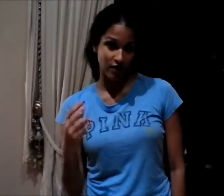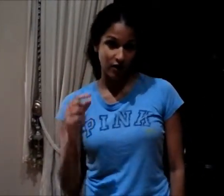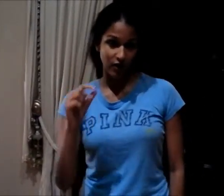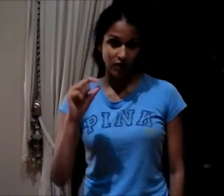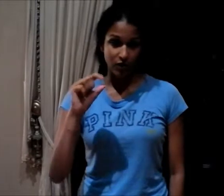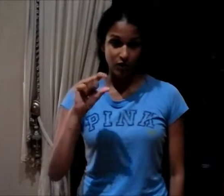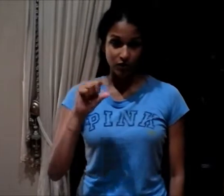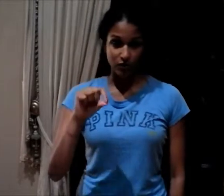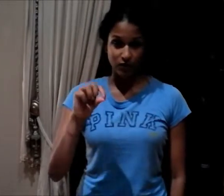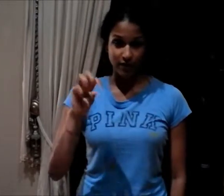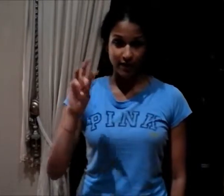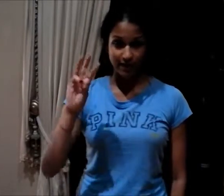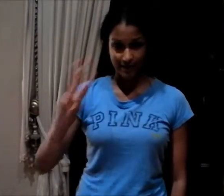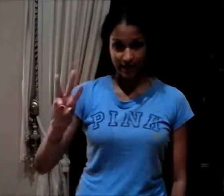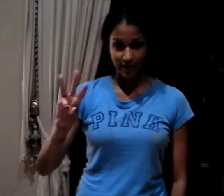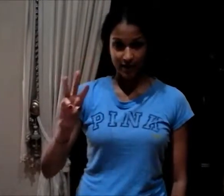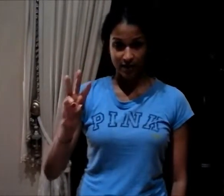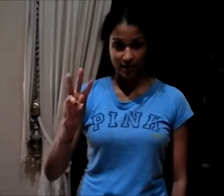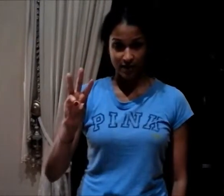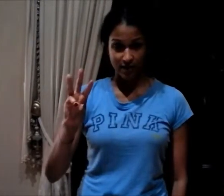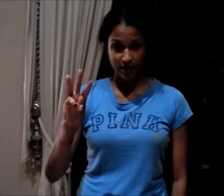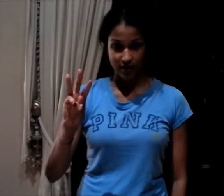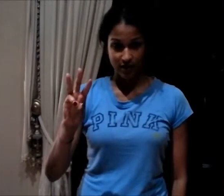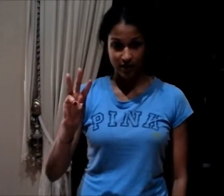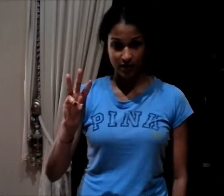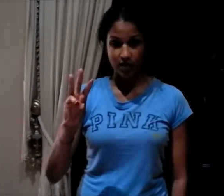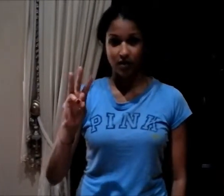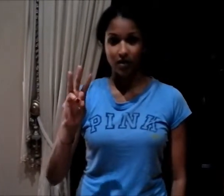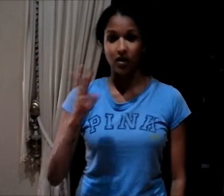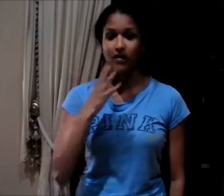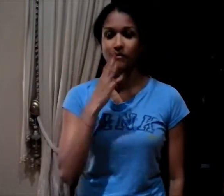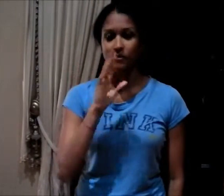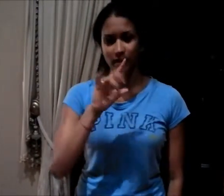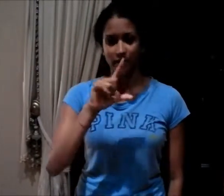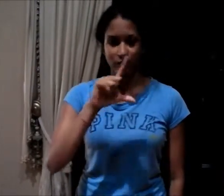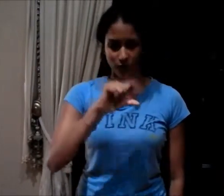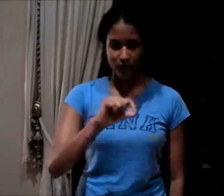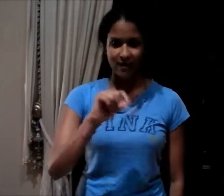26, 27,